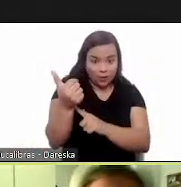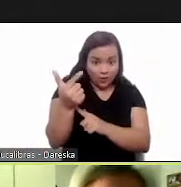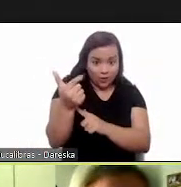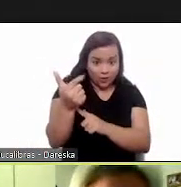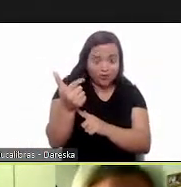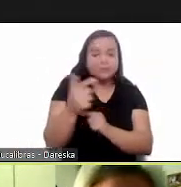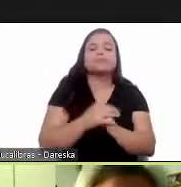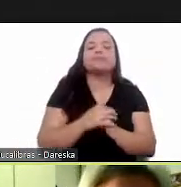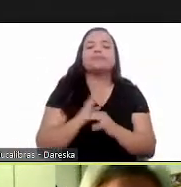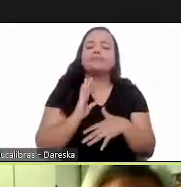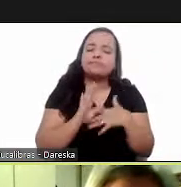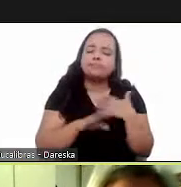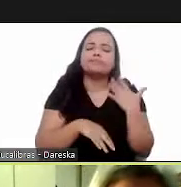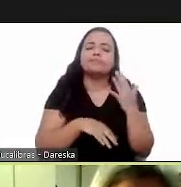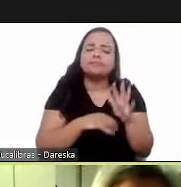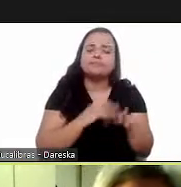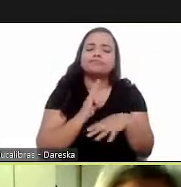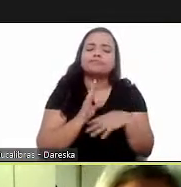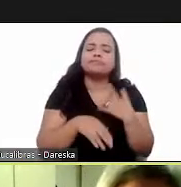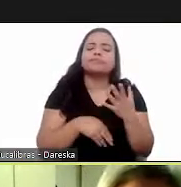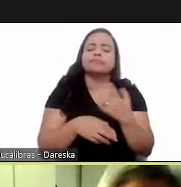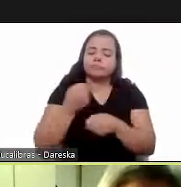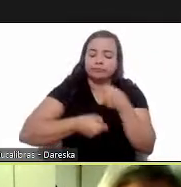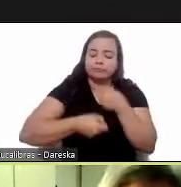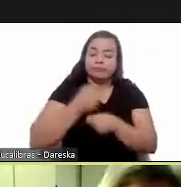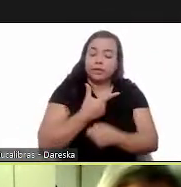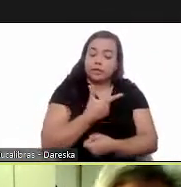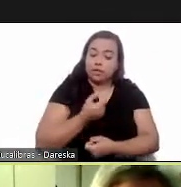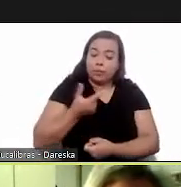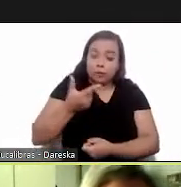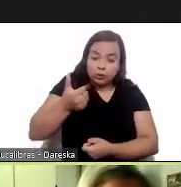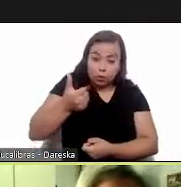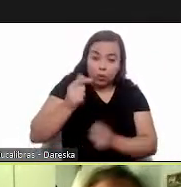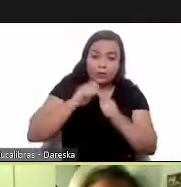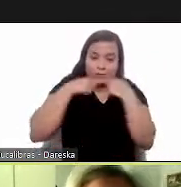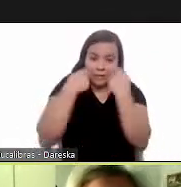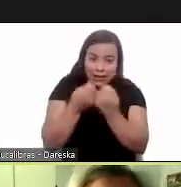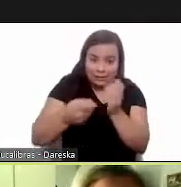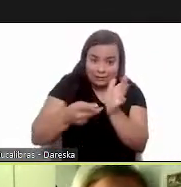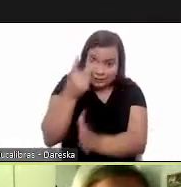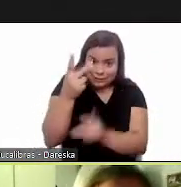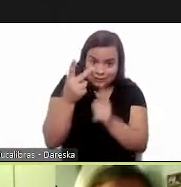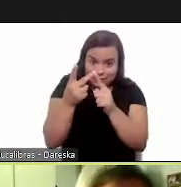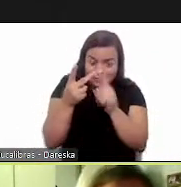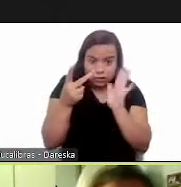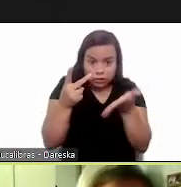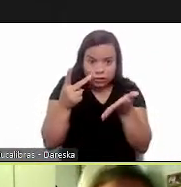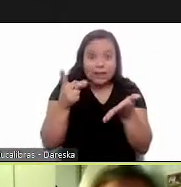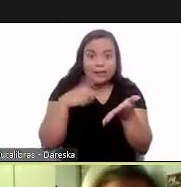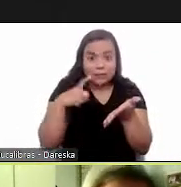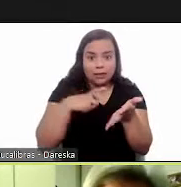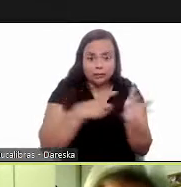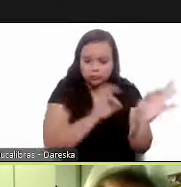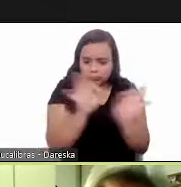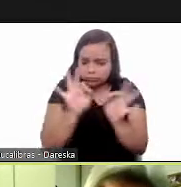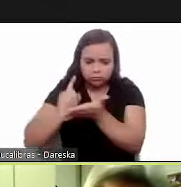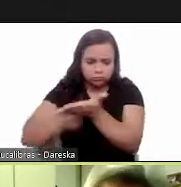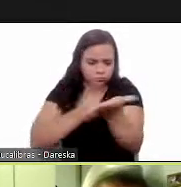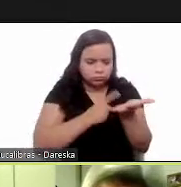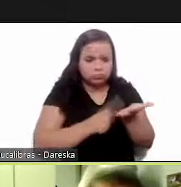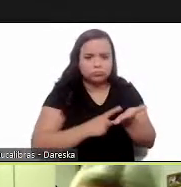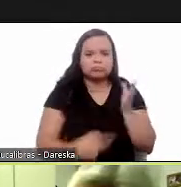later and in 2012 they had a second assembly was the